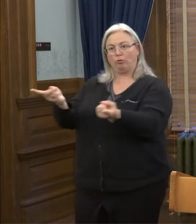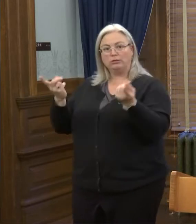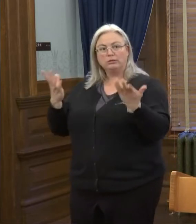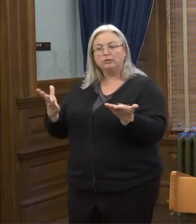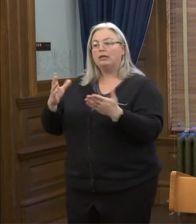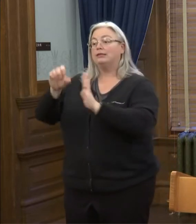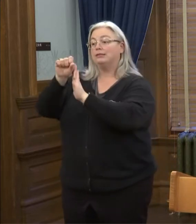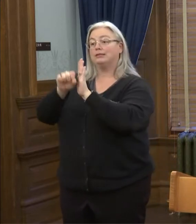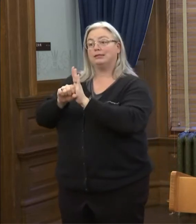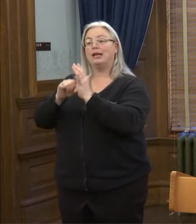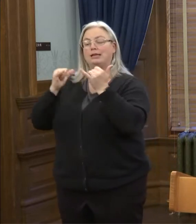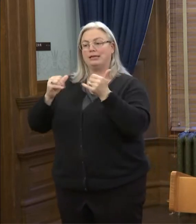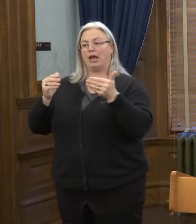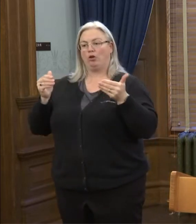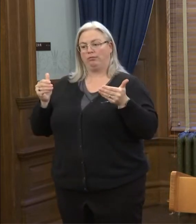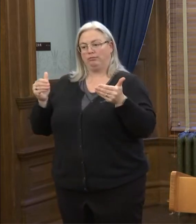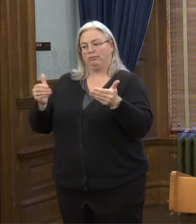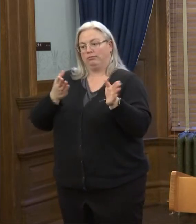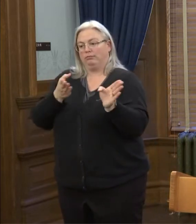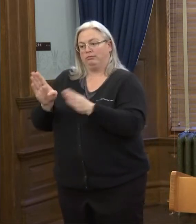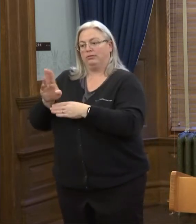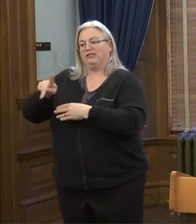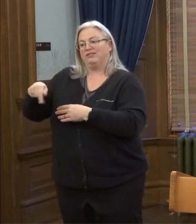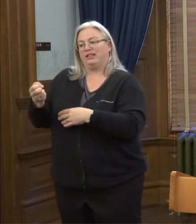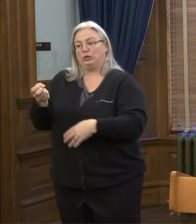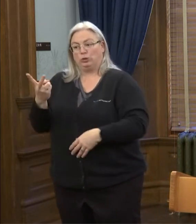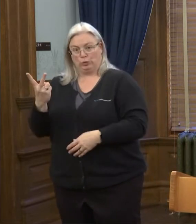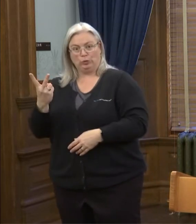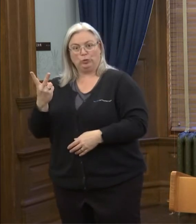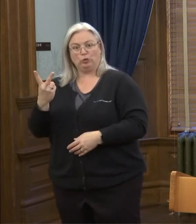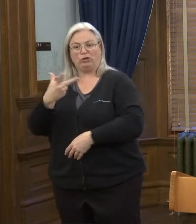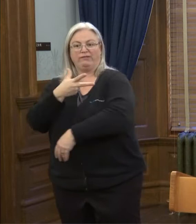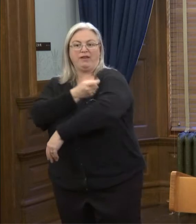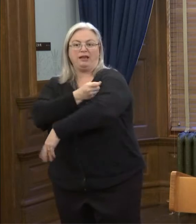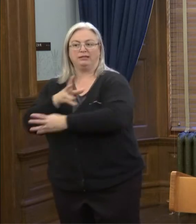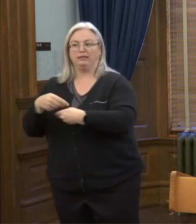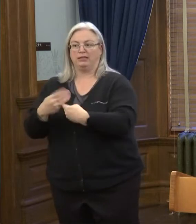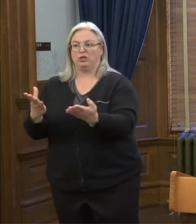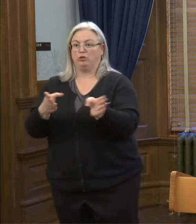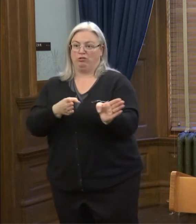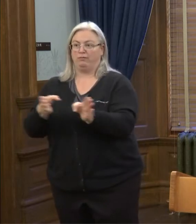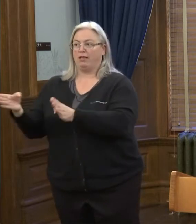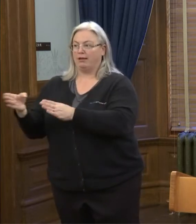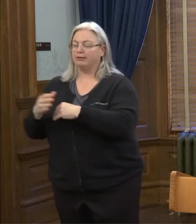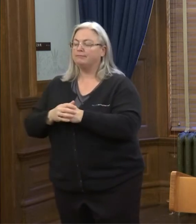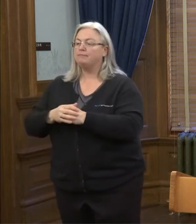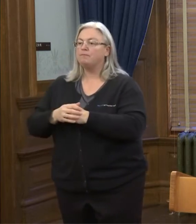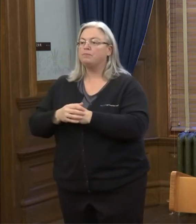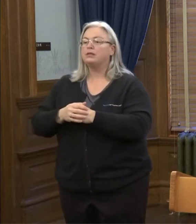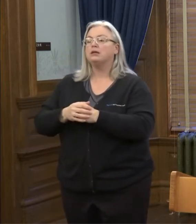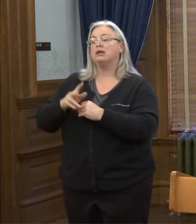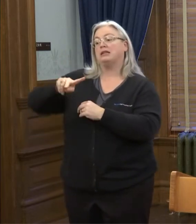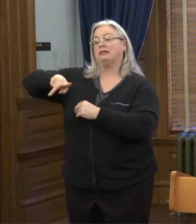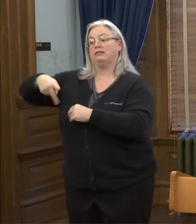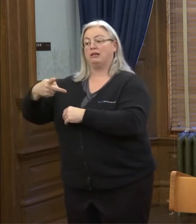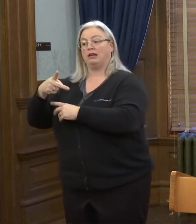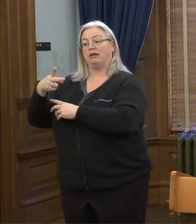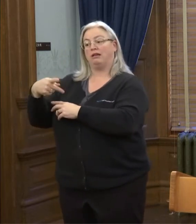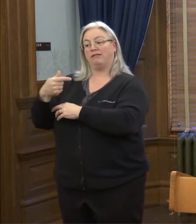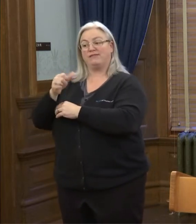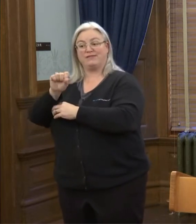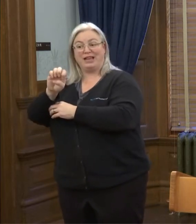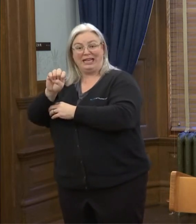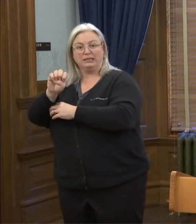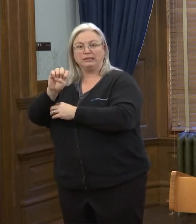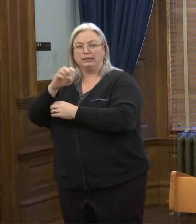that our state is moving into phase two of the vaccine distribution plan as we move into the second phase I want to